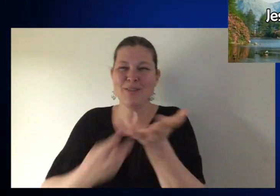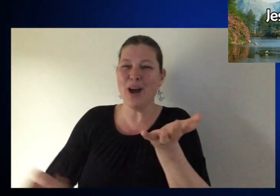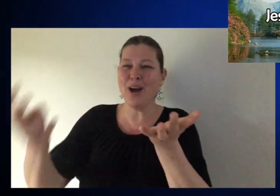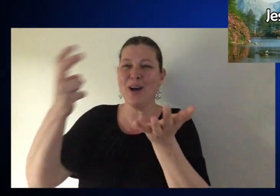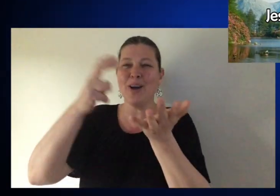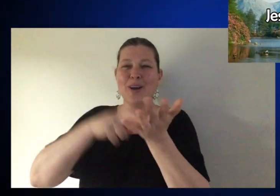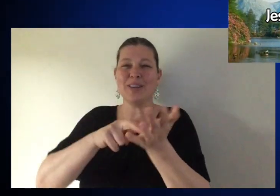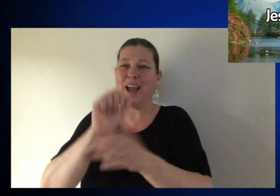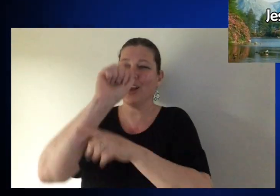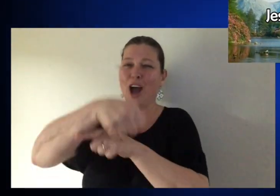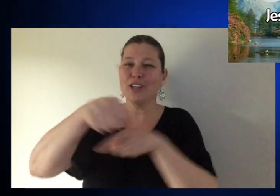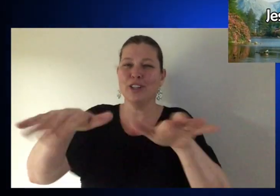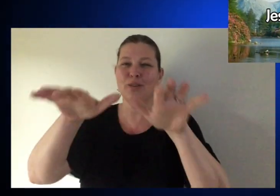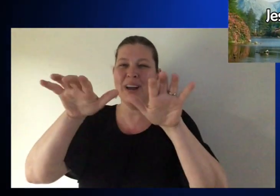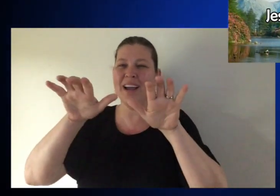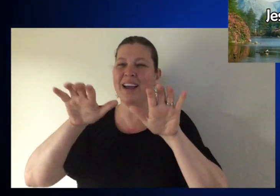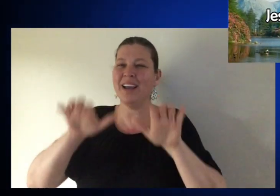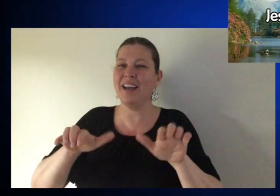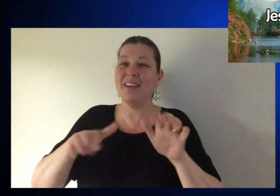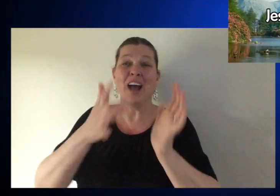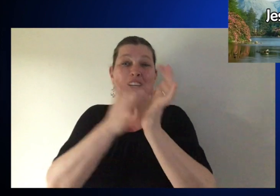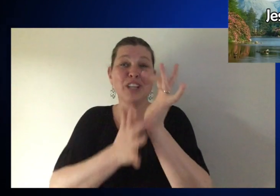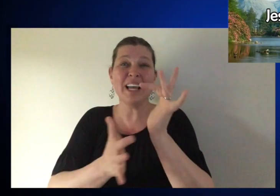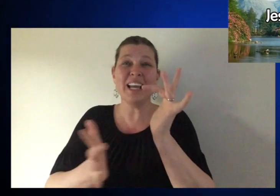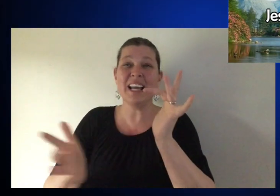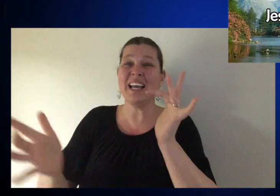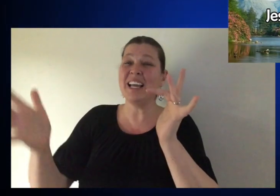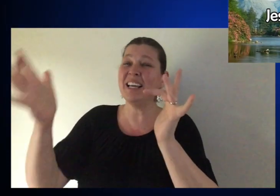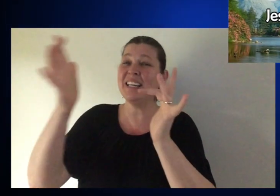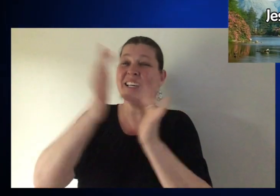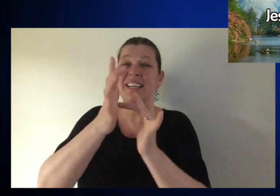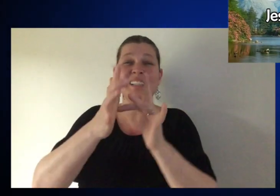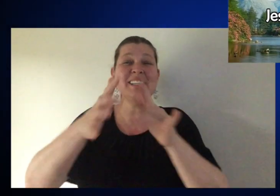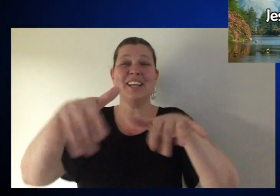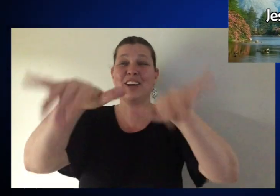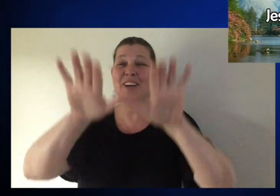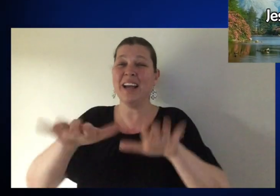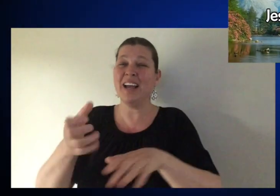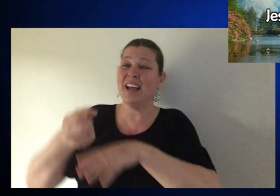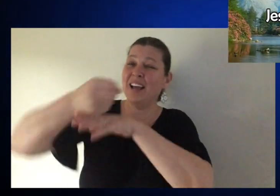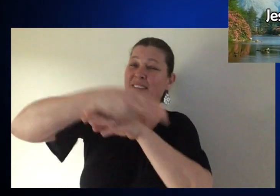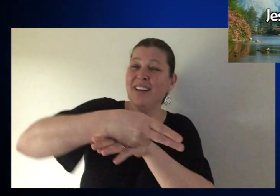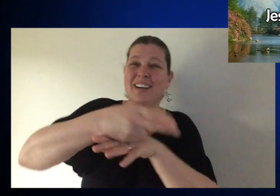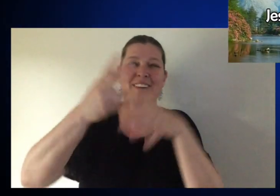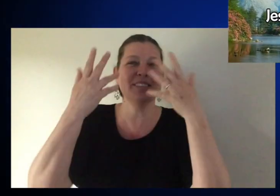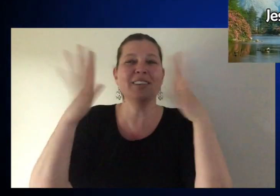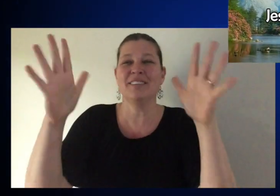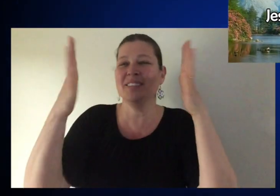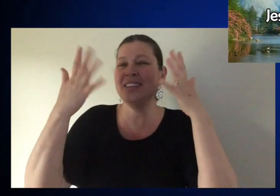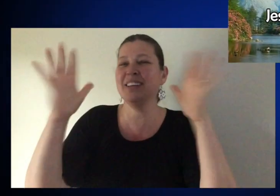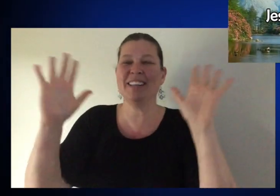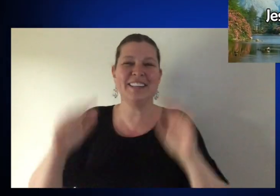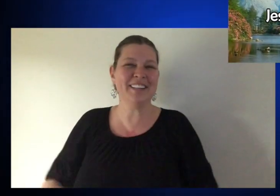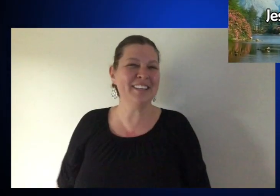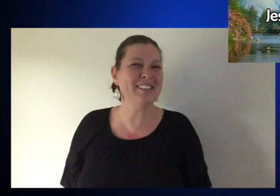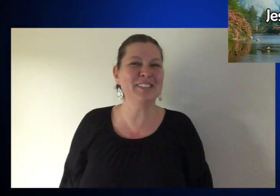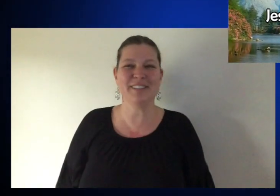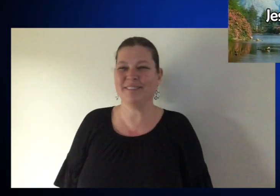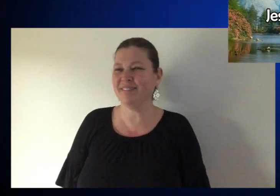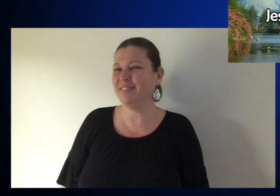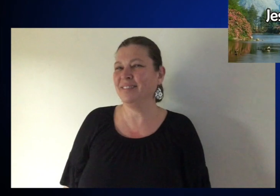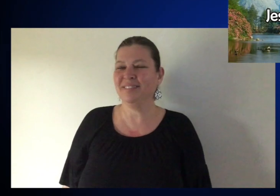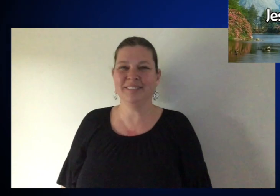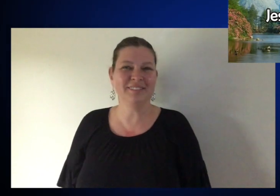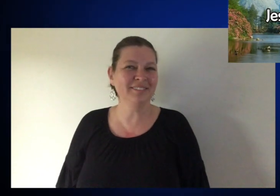salvation, where heroes may conquer the grave. Jesus conquered